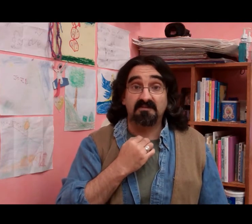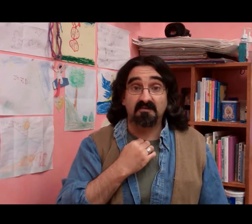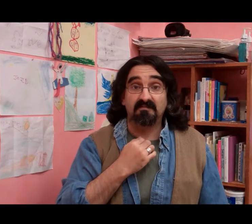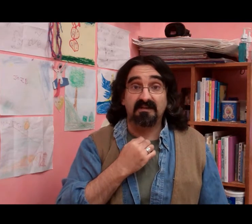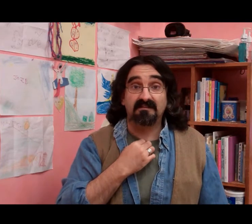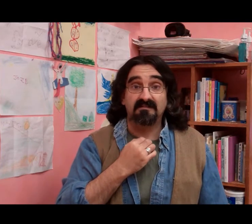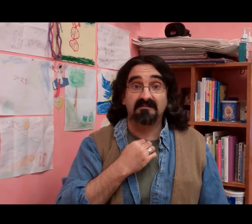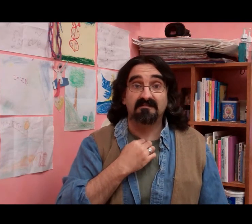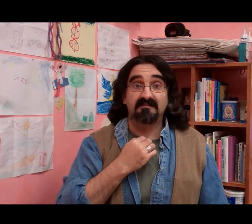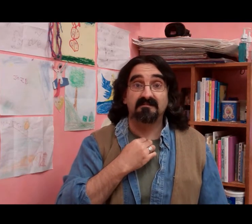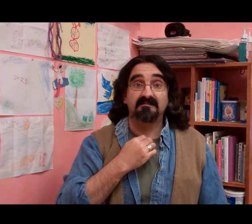soulmate.